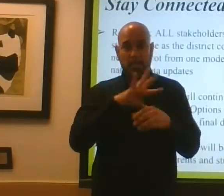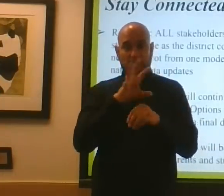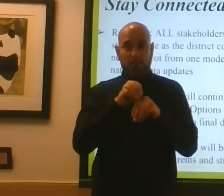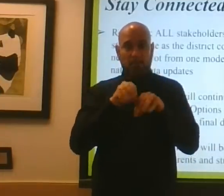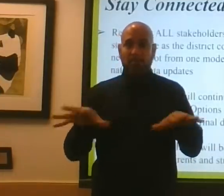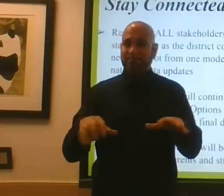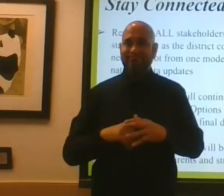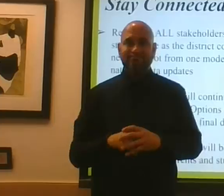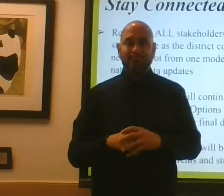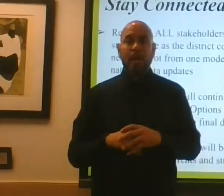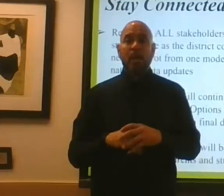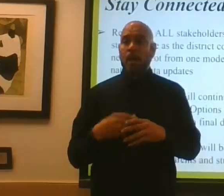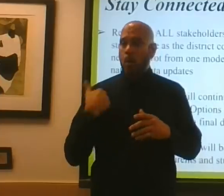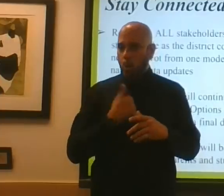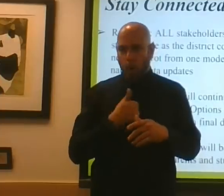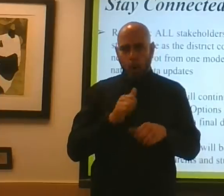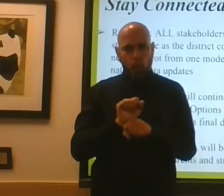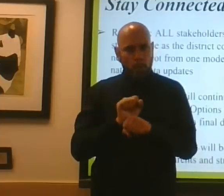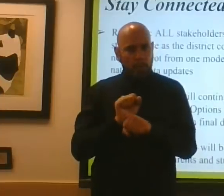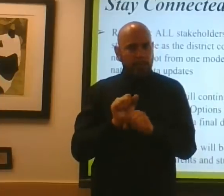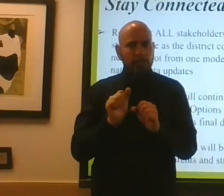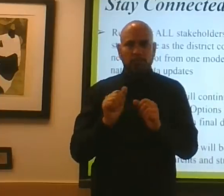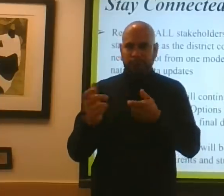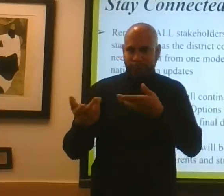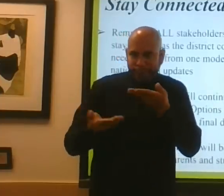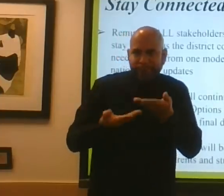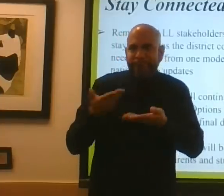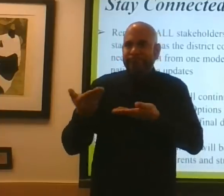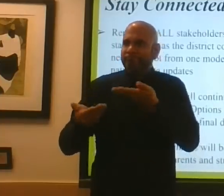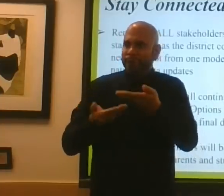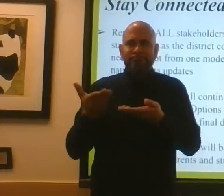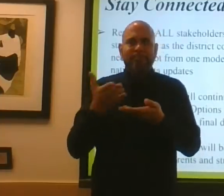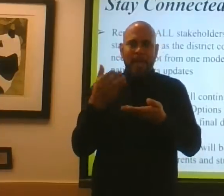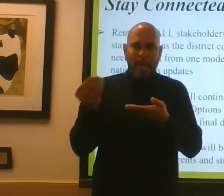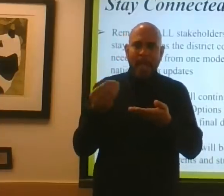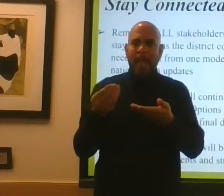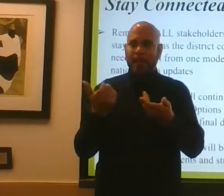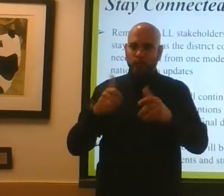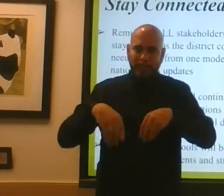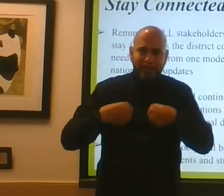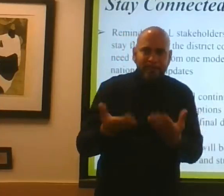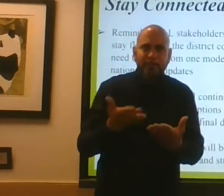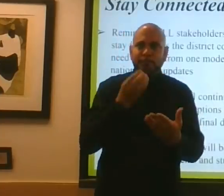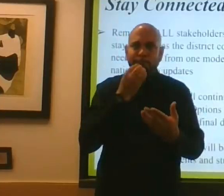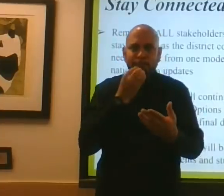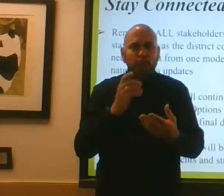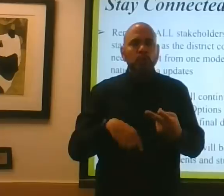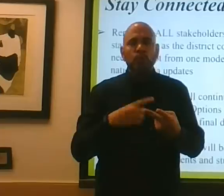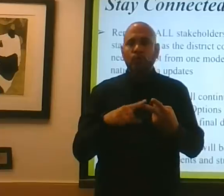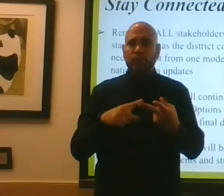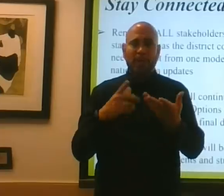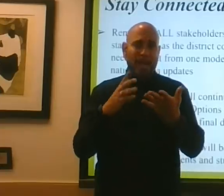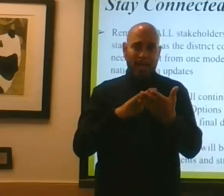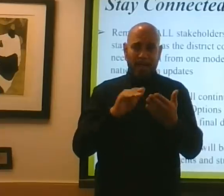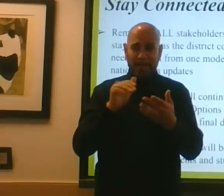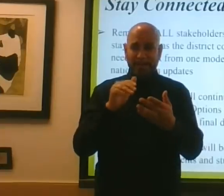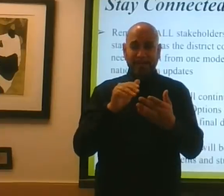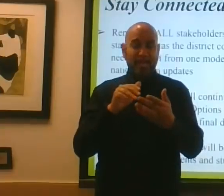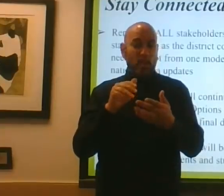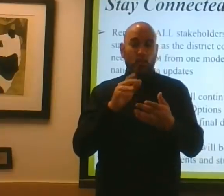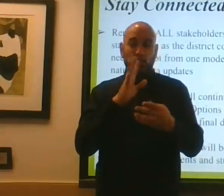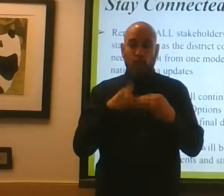mitigate, we're working to provide food, we're trying to make sure you get instruction, we're trying to be mindful of the additional cultural